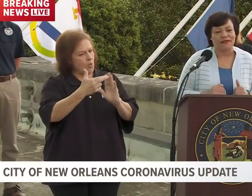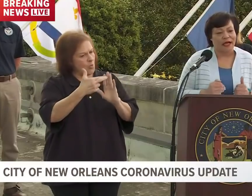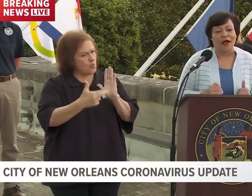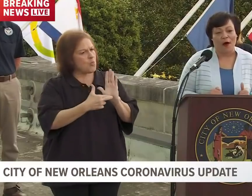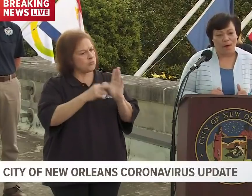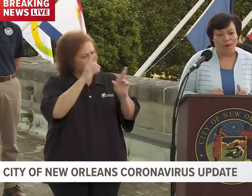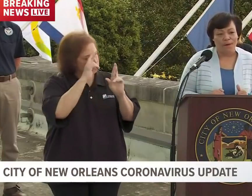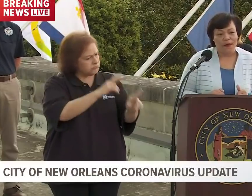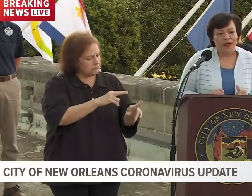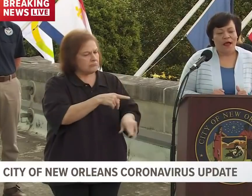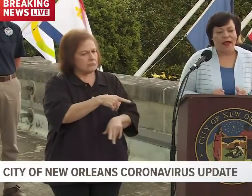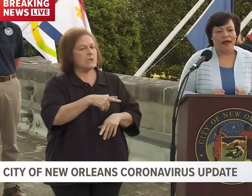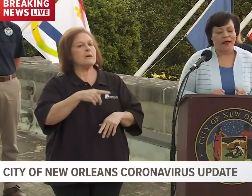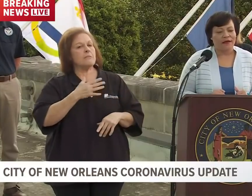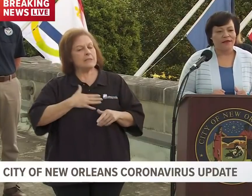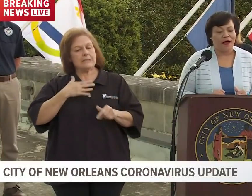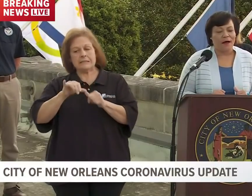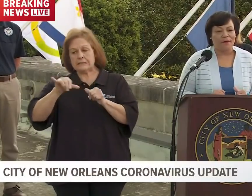means stay home.